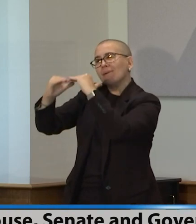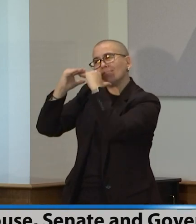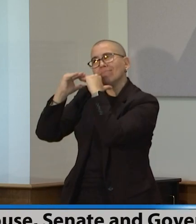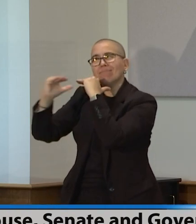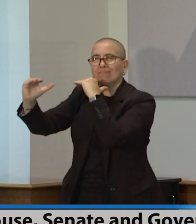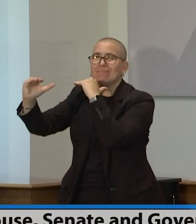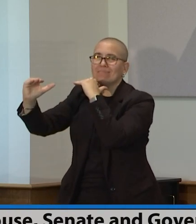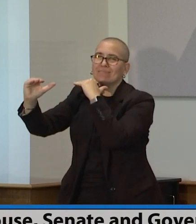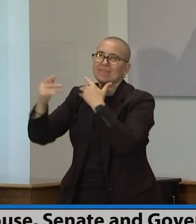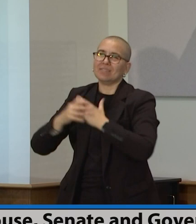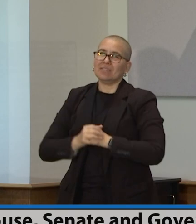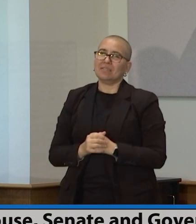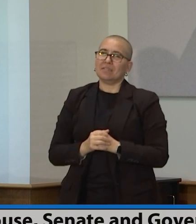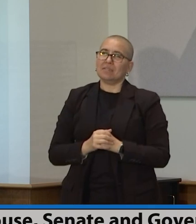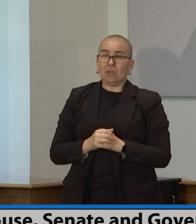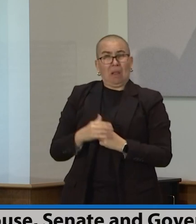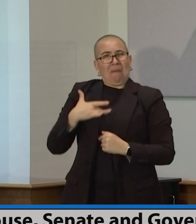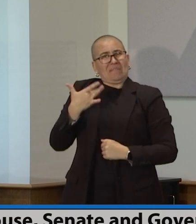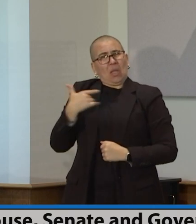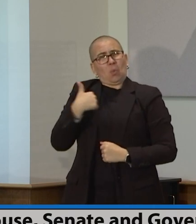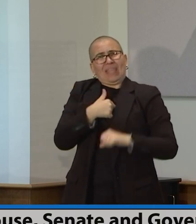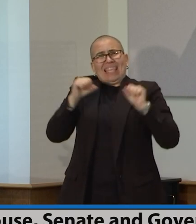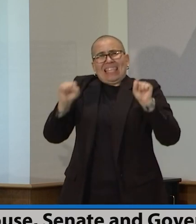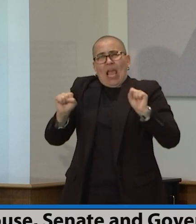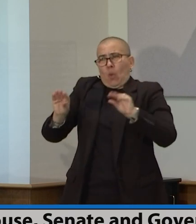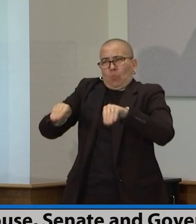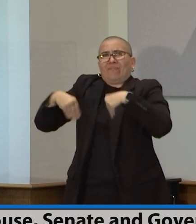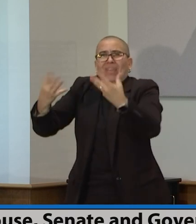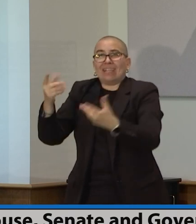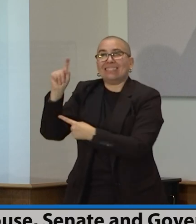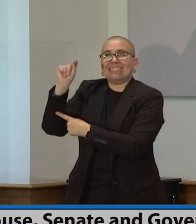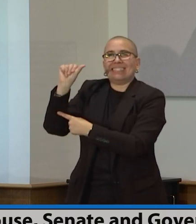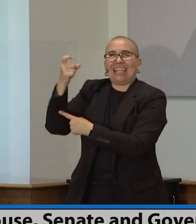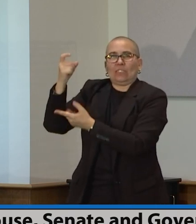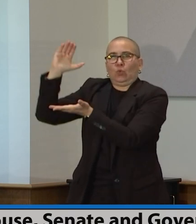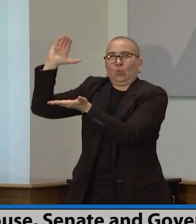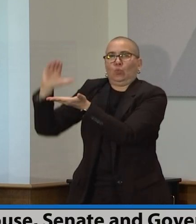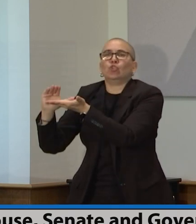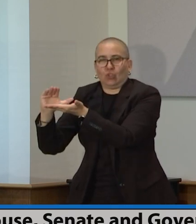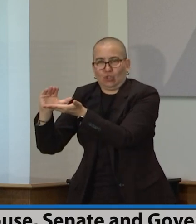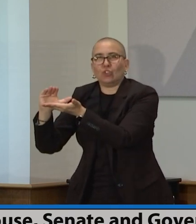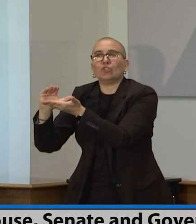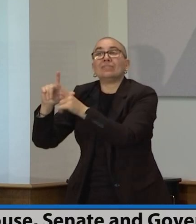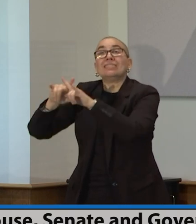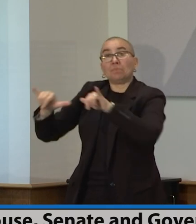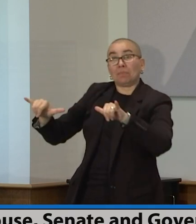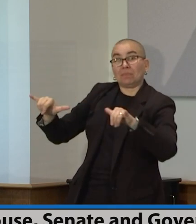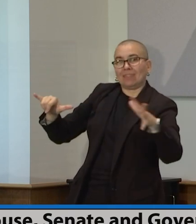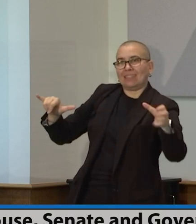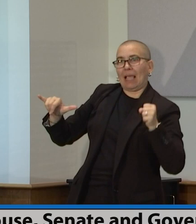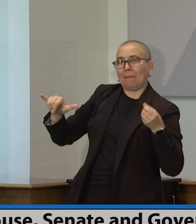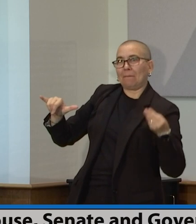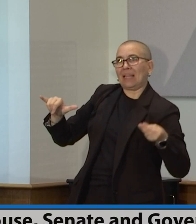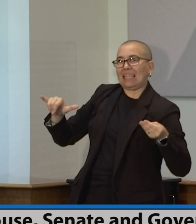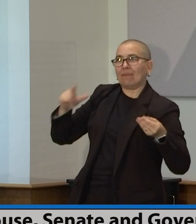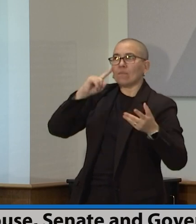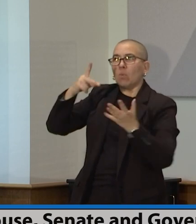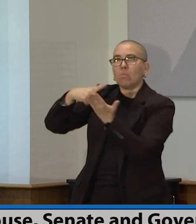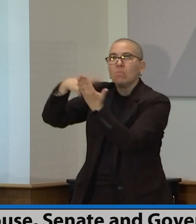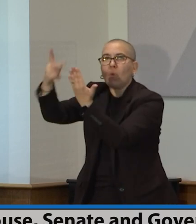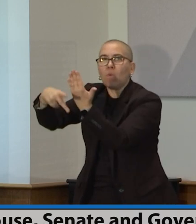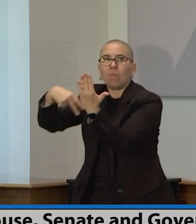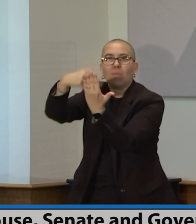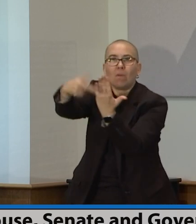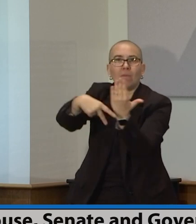provide the tax relief that was necessary while still funding those critical programs. We did that all by restoring our bottom-line rainy day fund, and